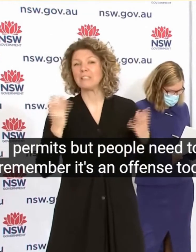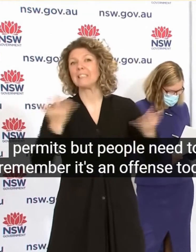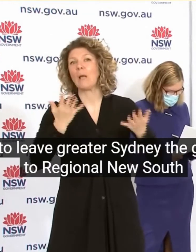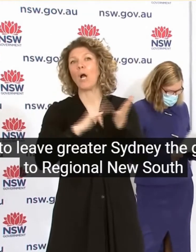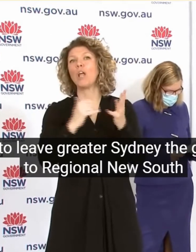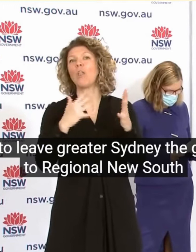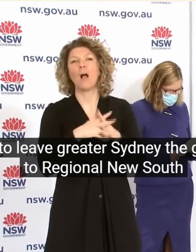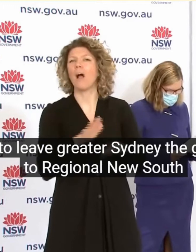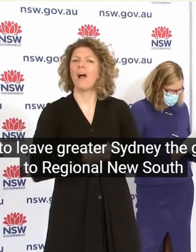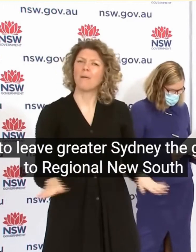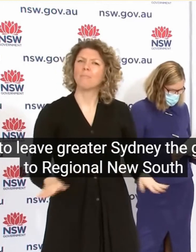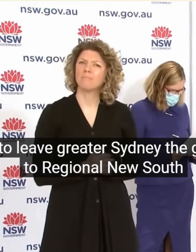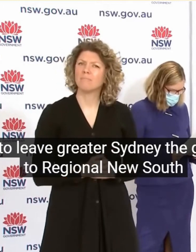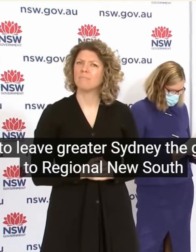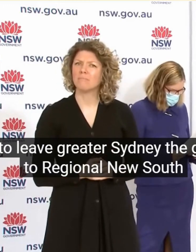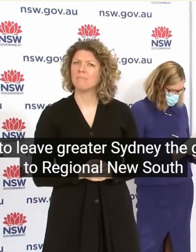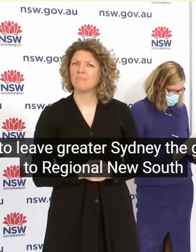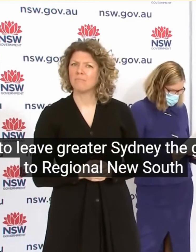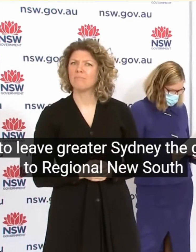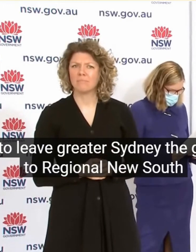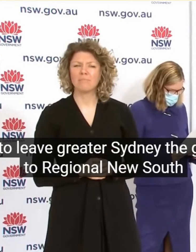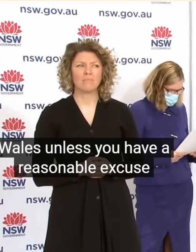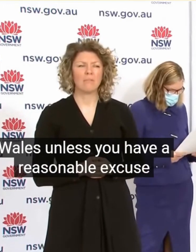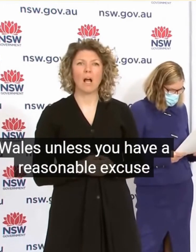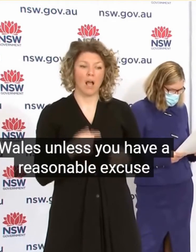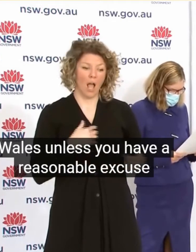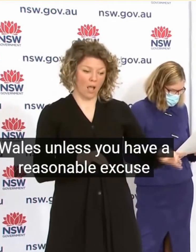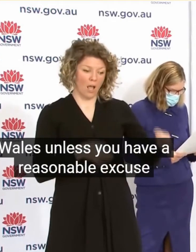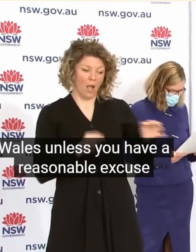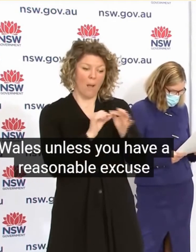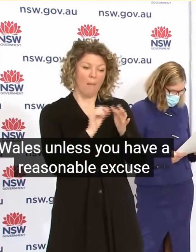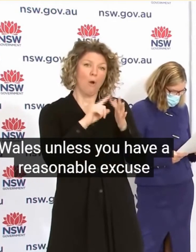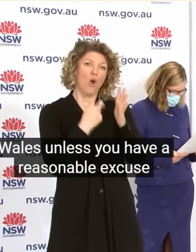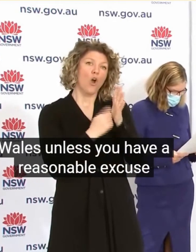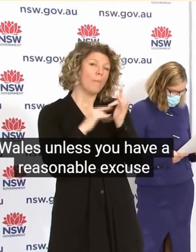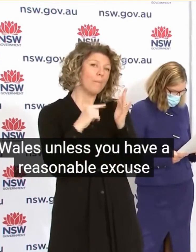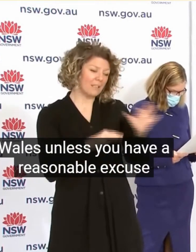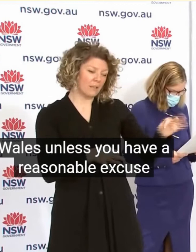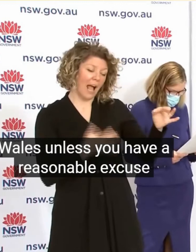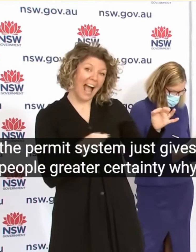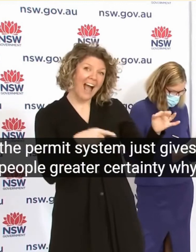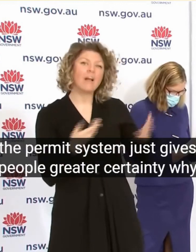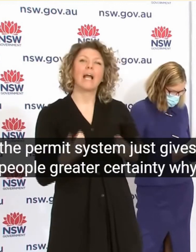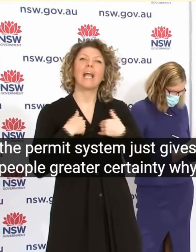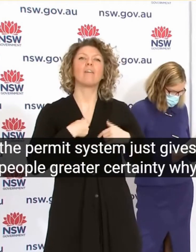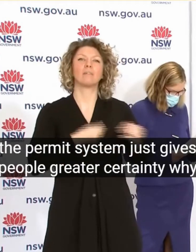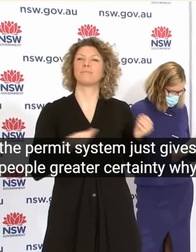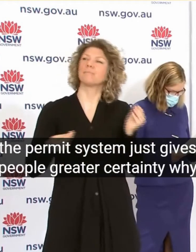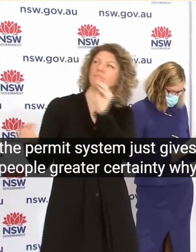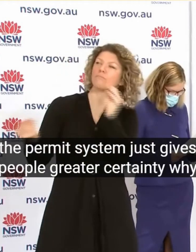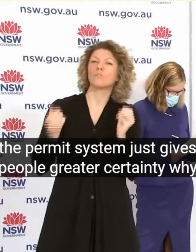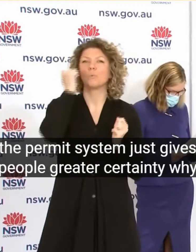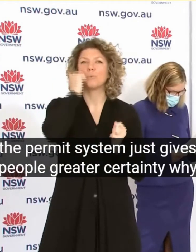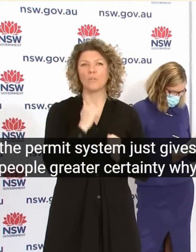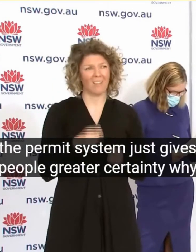The Permit System Just Gives People Greater Certainty While They're Leaving And It Really Helps Police Because You Imagine We're Trying To Enforce